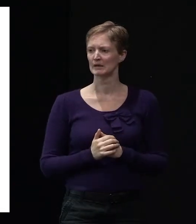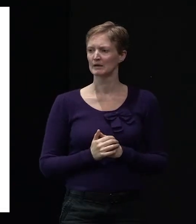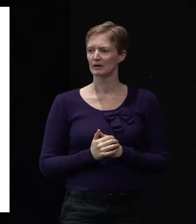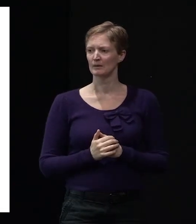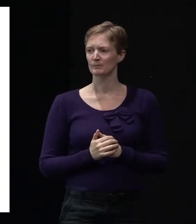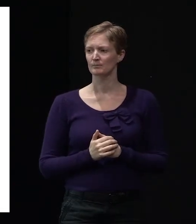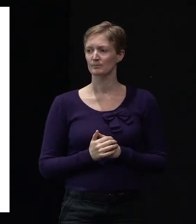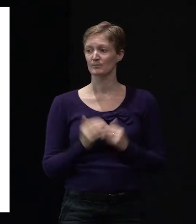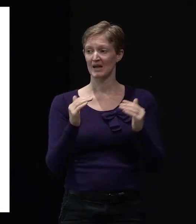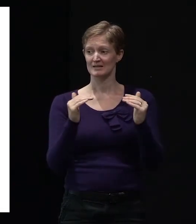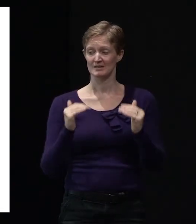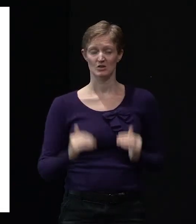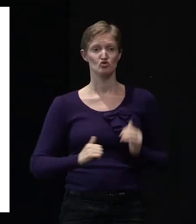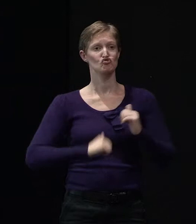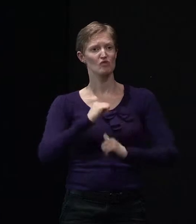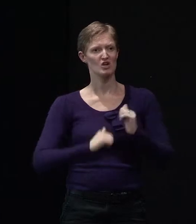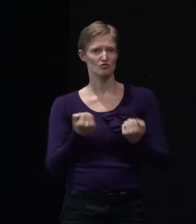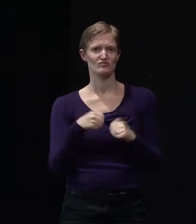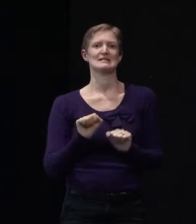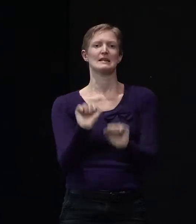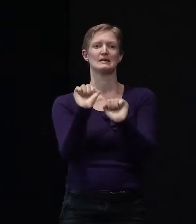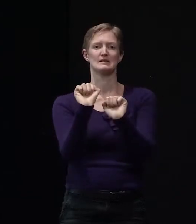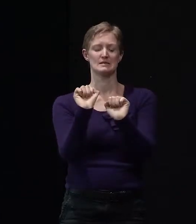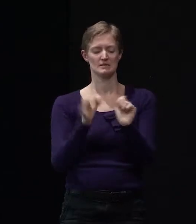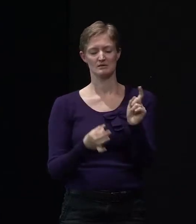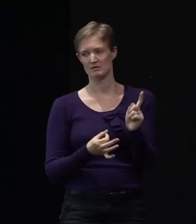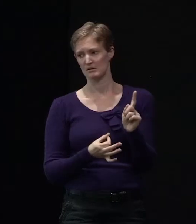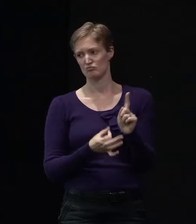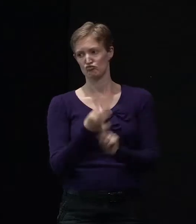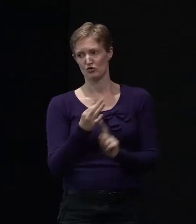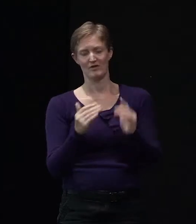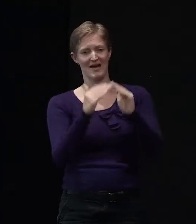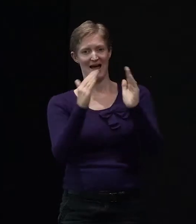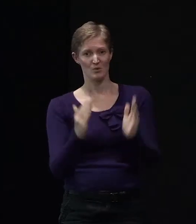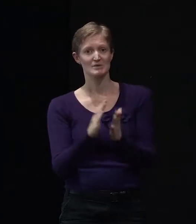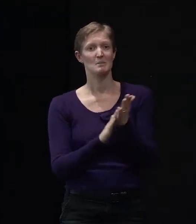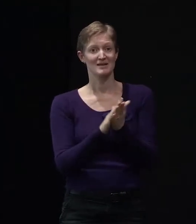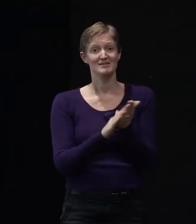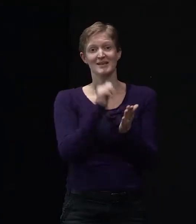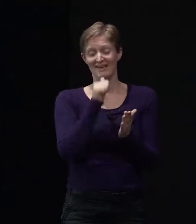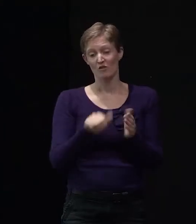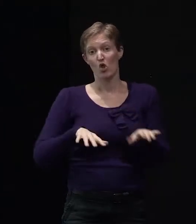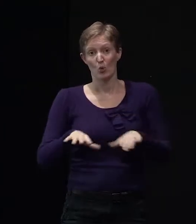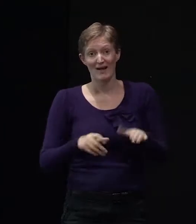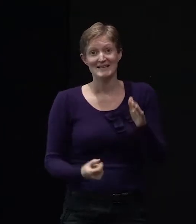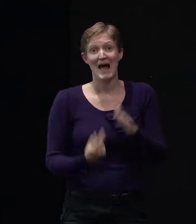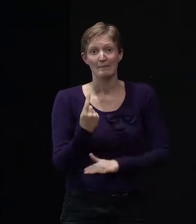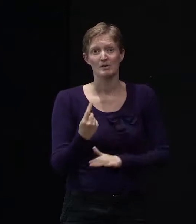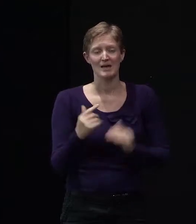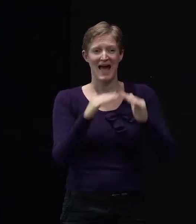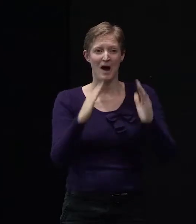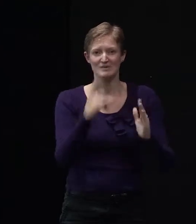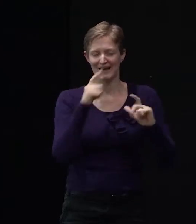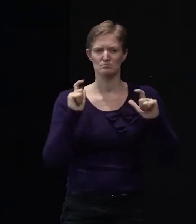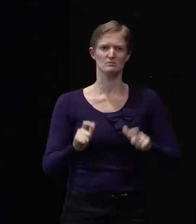thing is structural resilience, improving the house's ability to withstand any future shocks, which we hope it